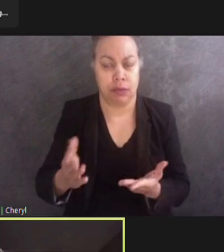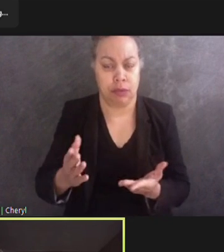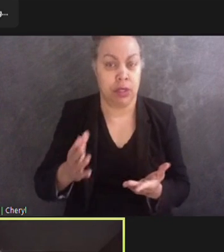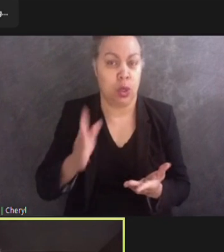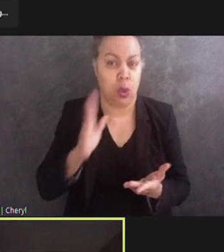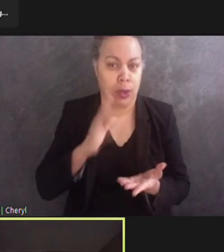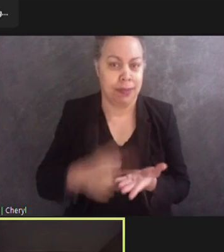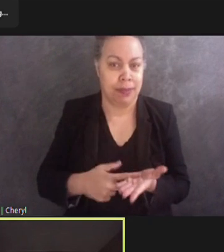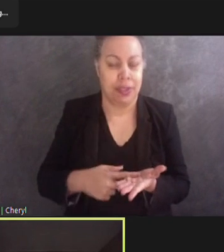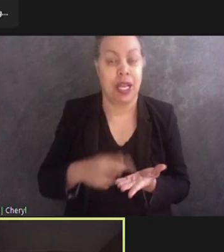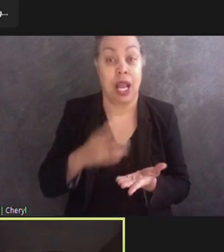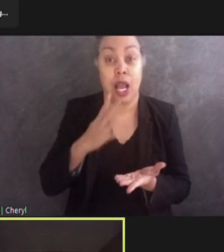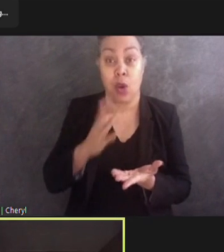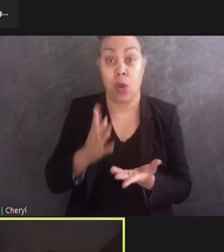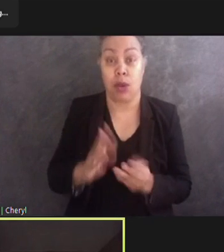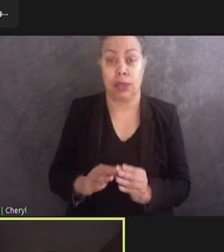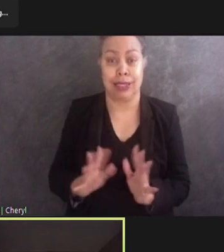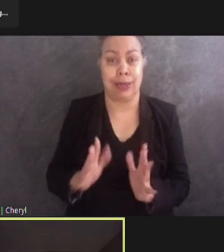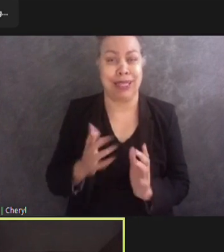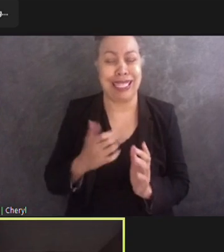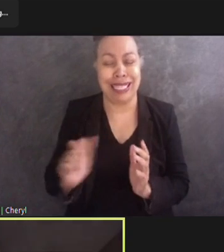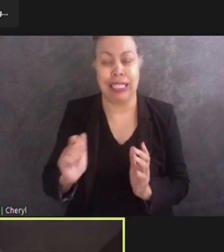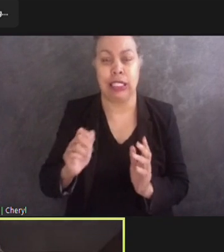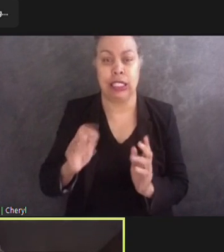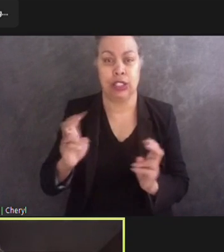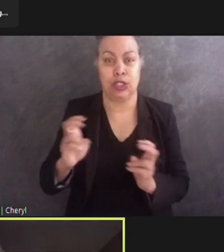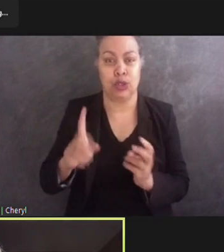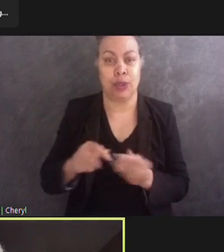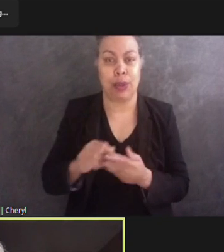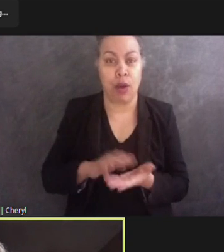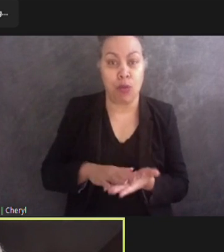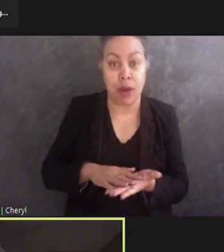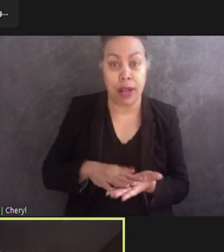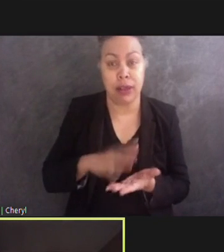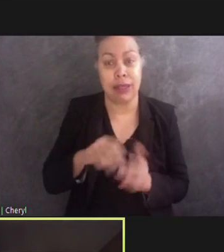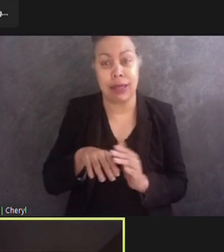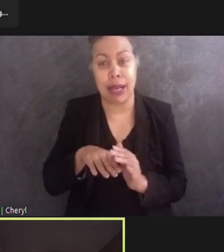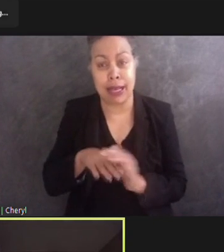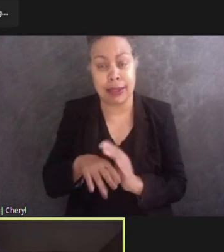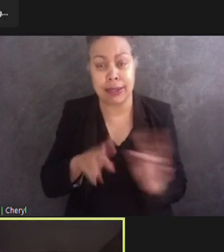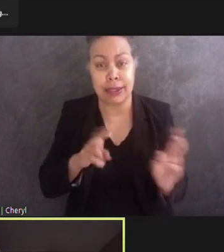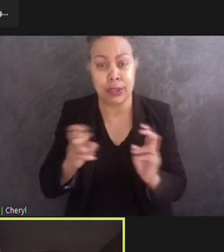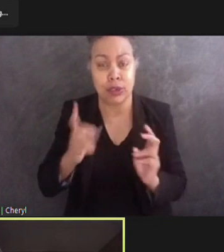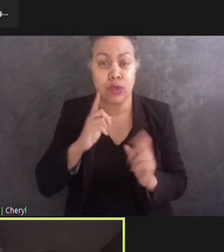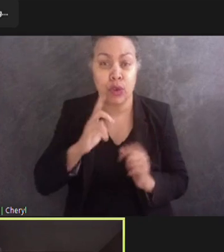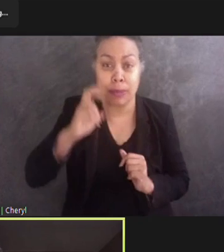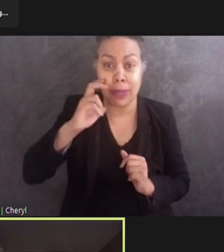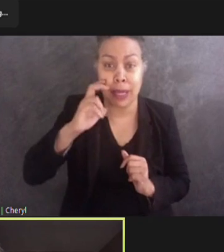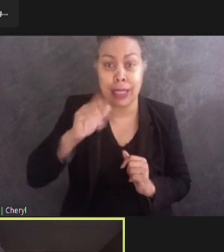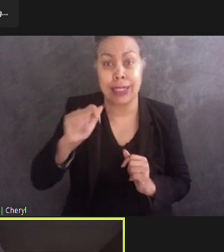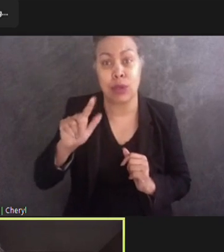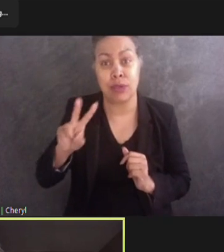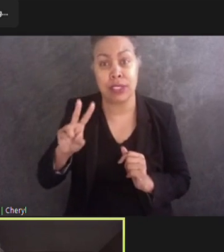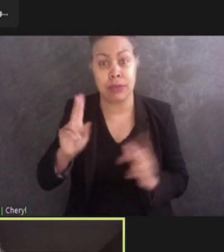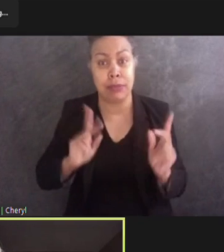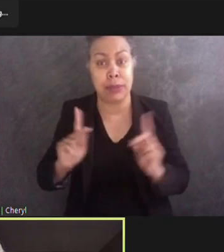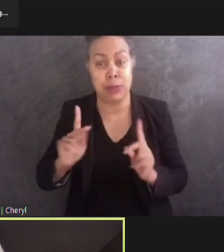about the Braille and access issues for blind and low vision people at the FDR memorial. We are